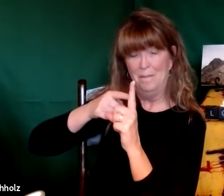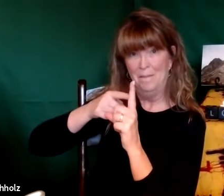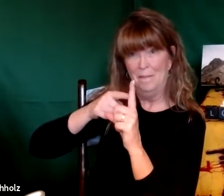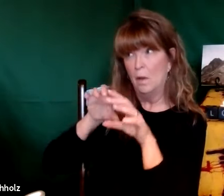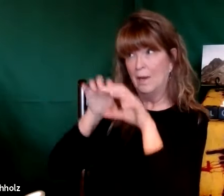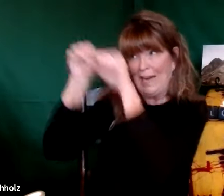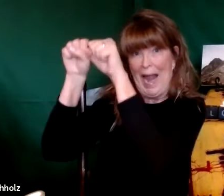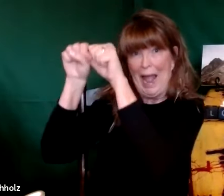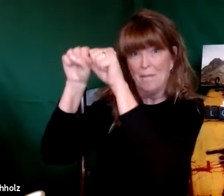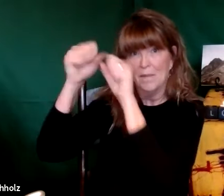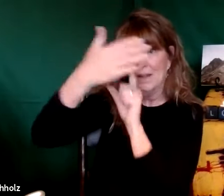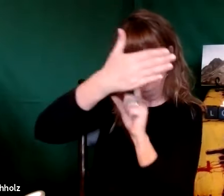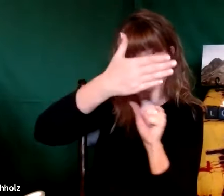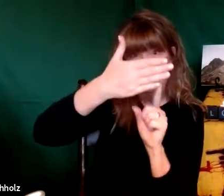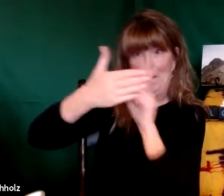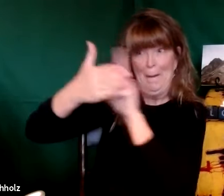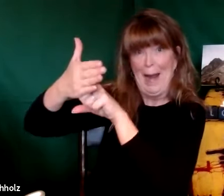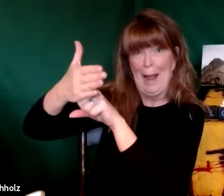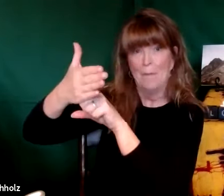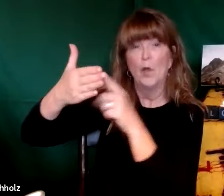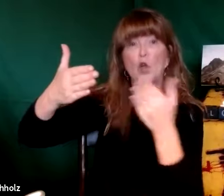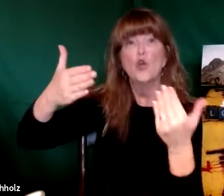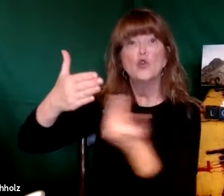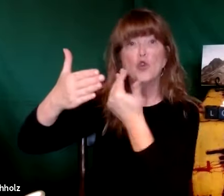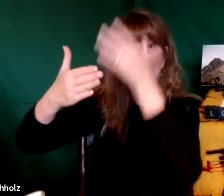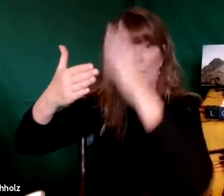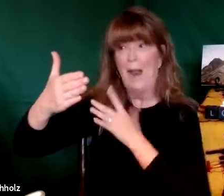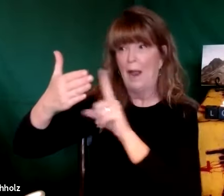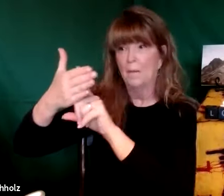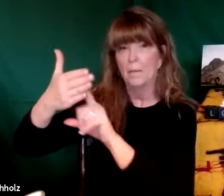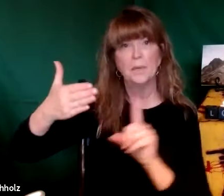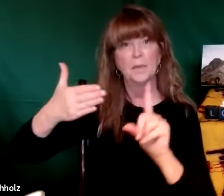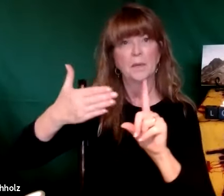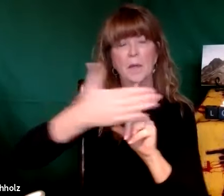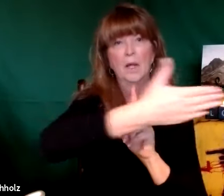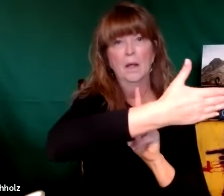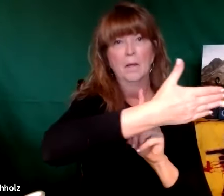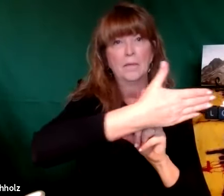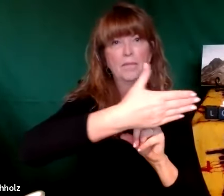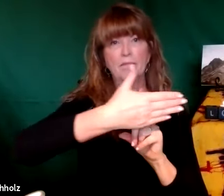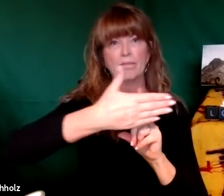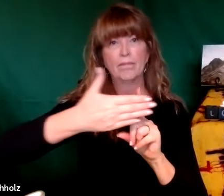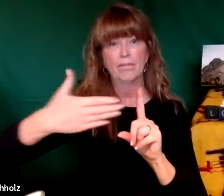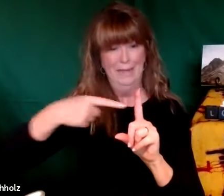and as they the people the people who were in conversation could not see each other